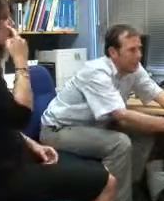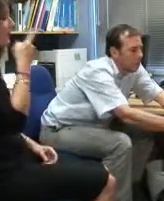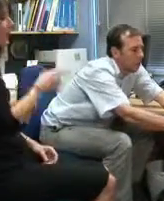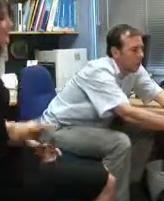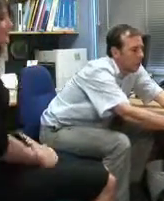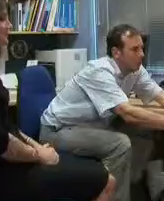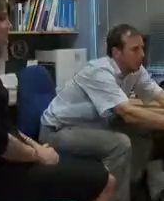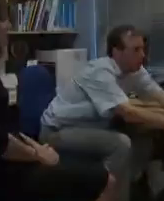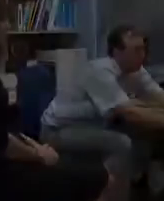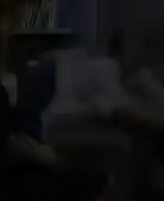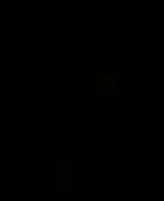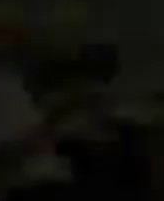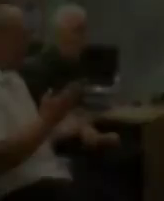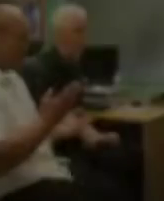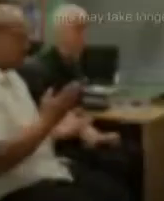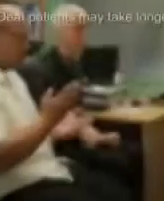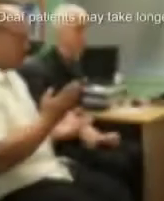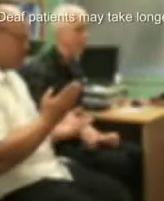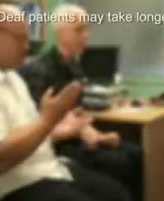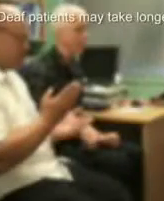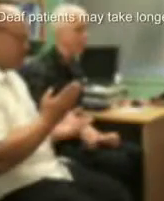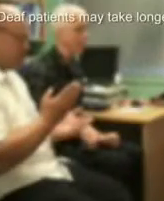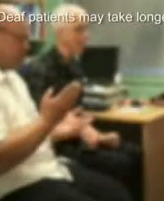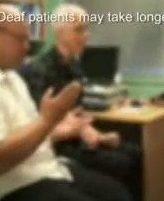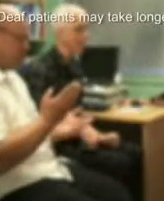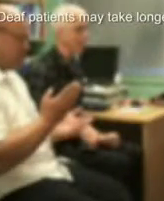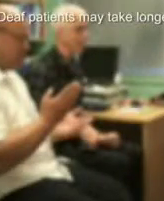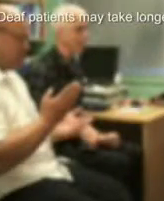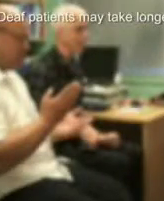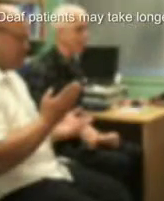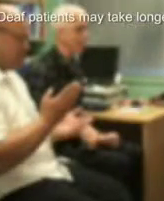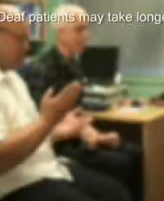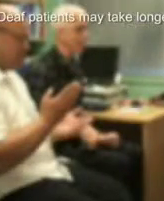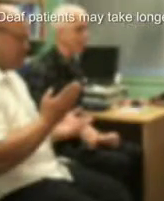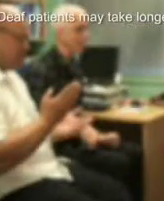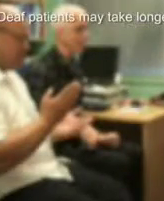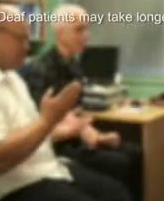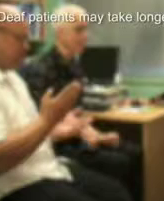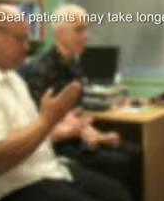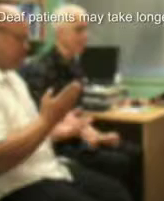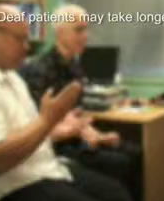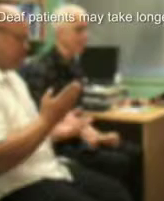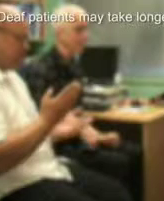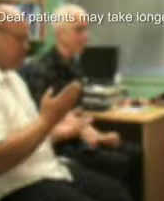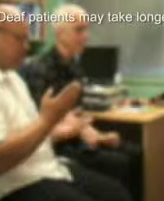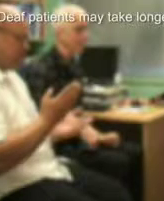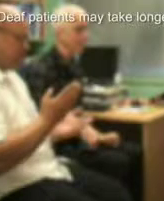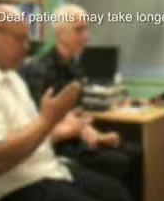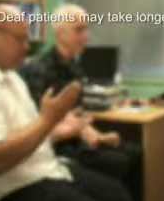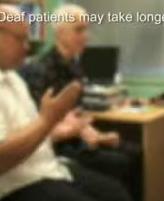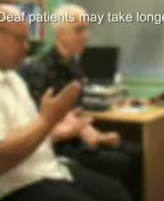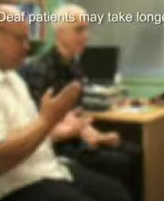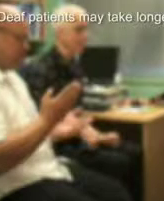That's where you breathe through. Scenario 3. Ronald. Deaf patients may take longer to describe problems